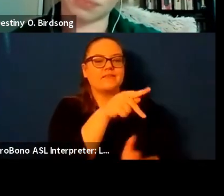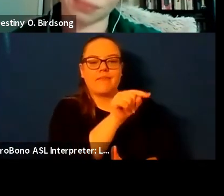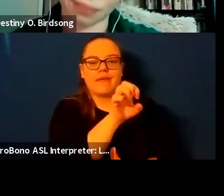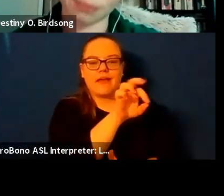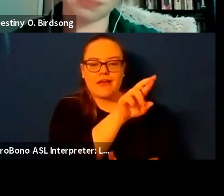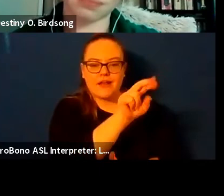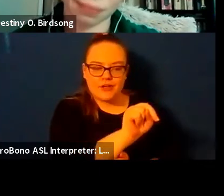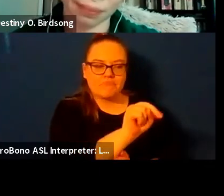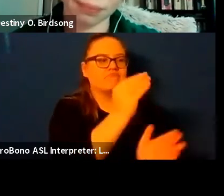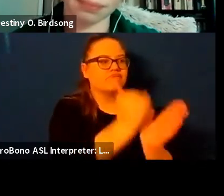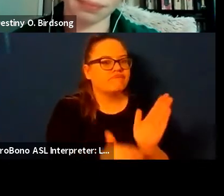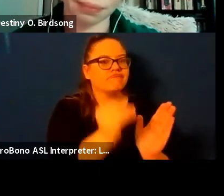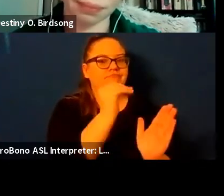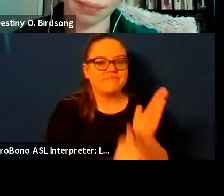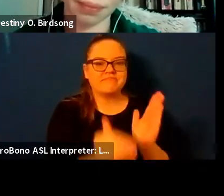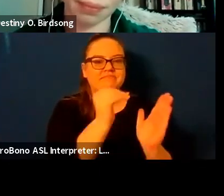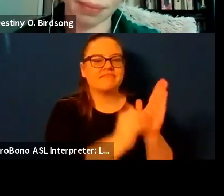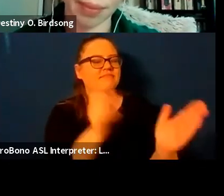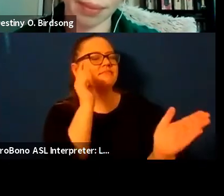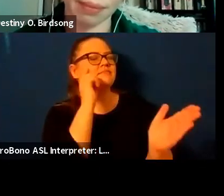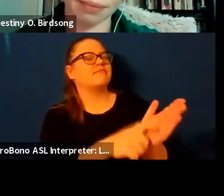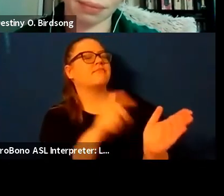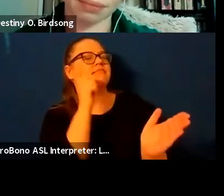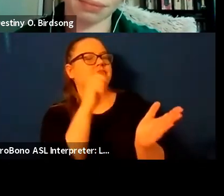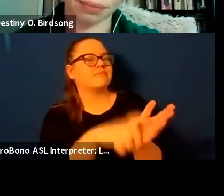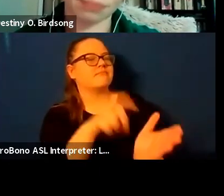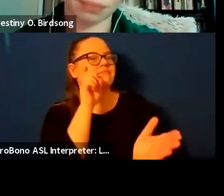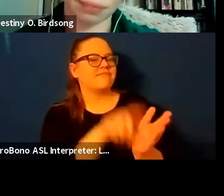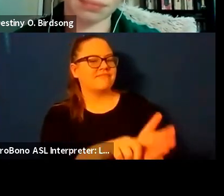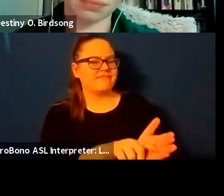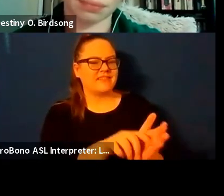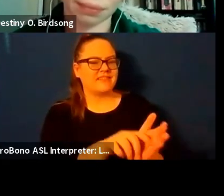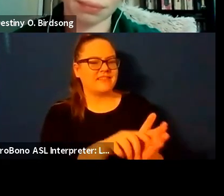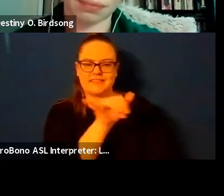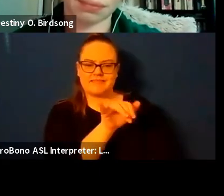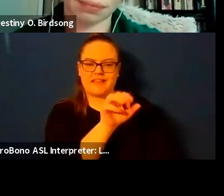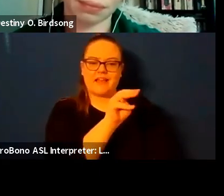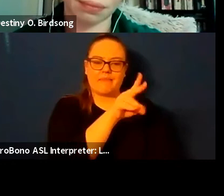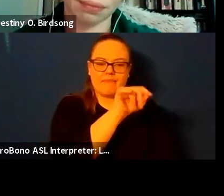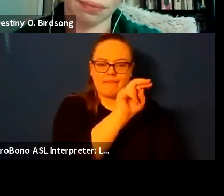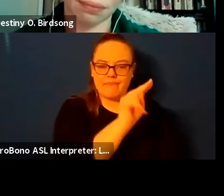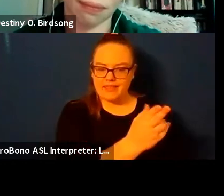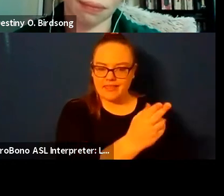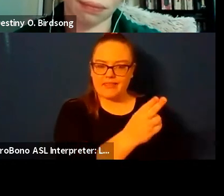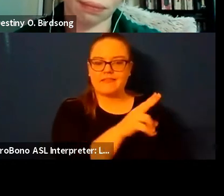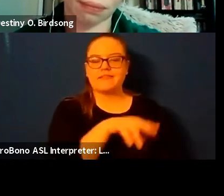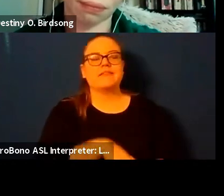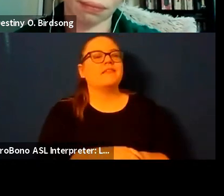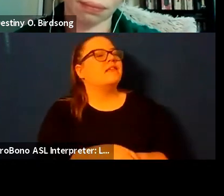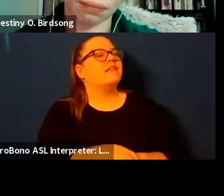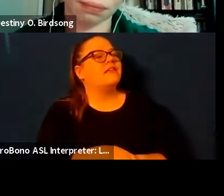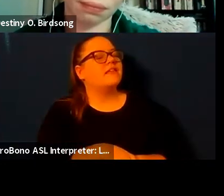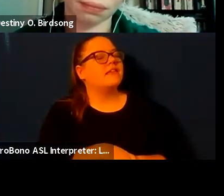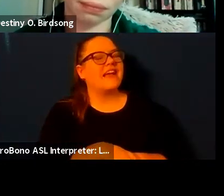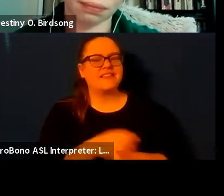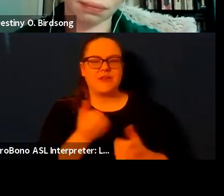i think in in ways that are sort of typical of like myth and archetype um and they're kind of like how i make sense to the